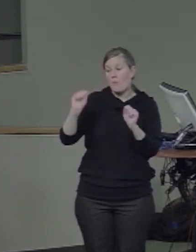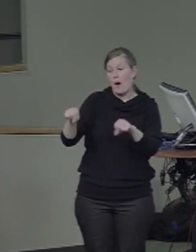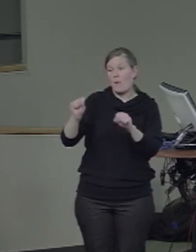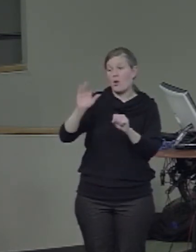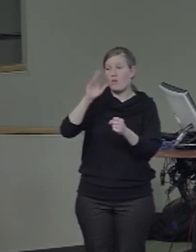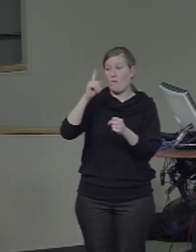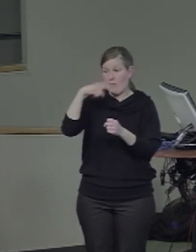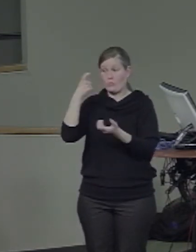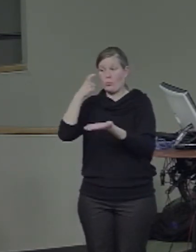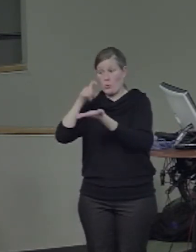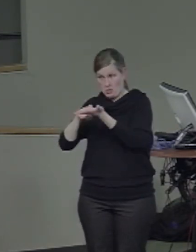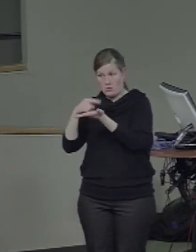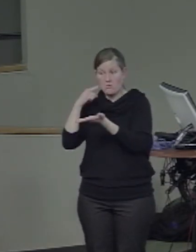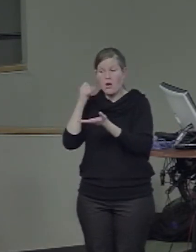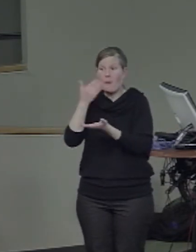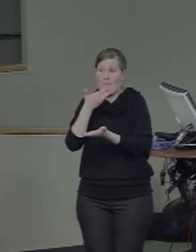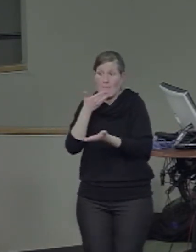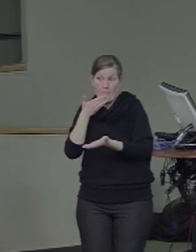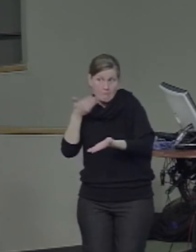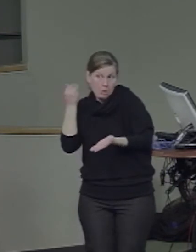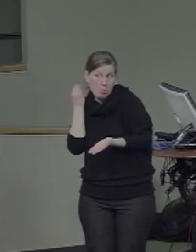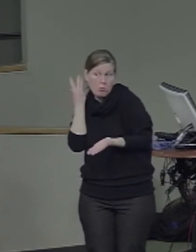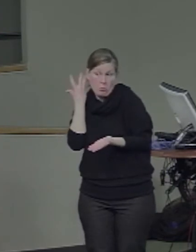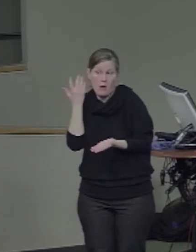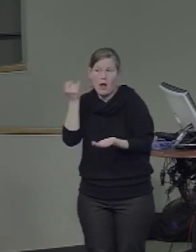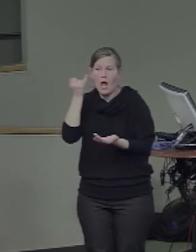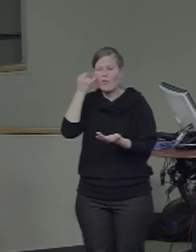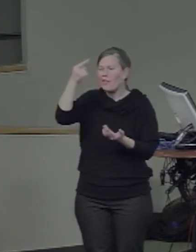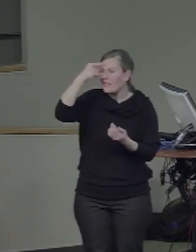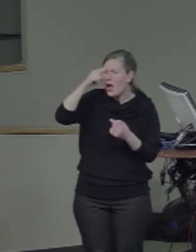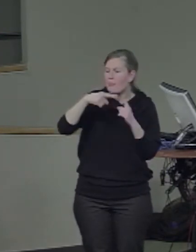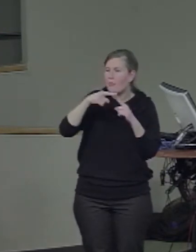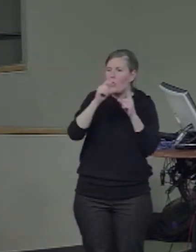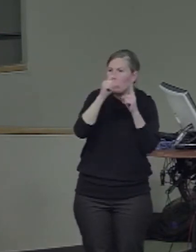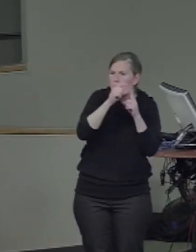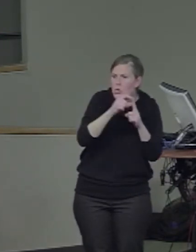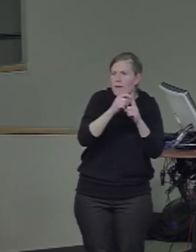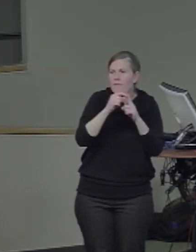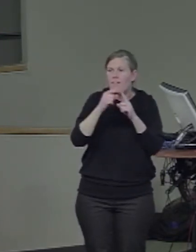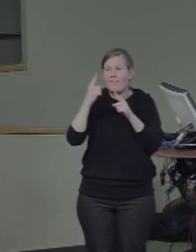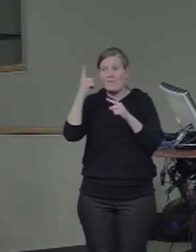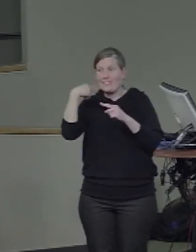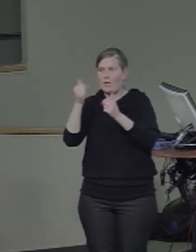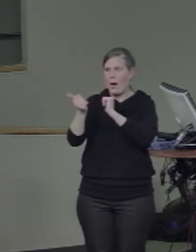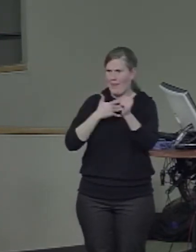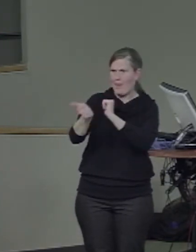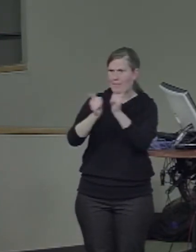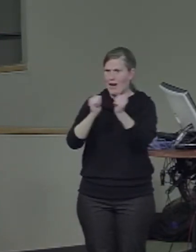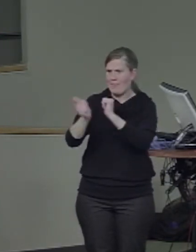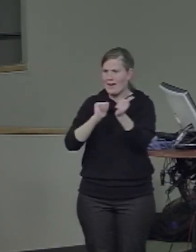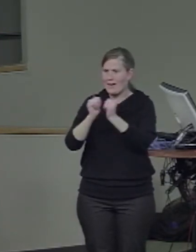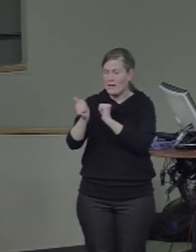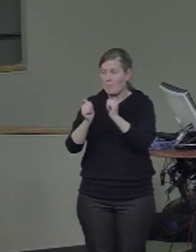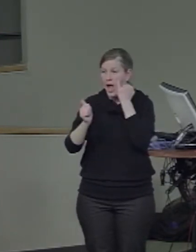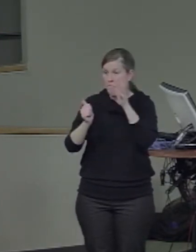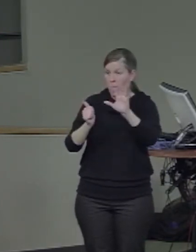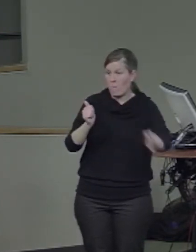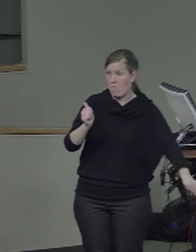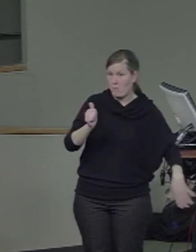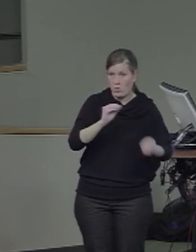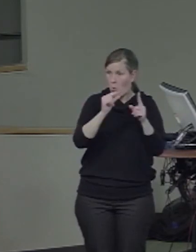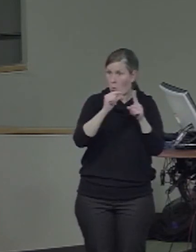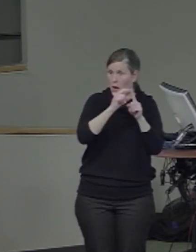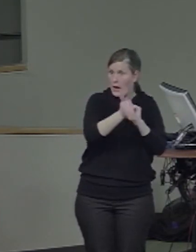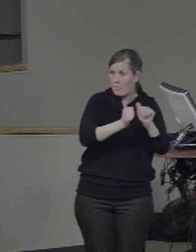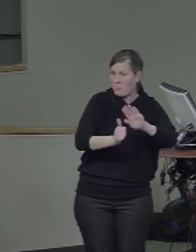if you think of face and word processing as in competition, if now face processing is not subject to that competition, potentially